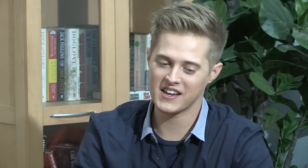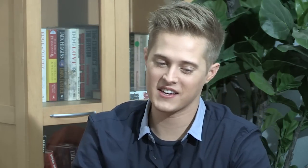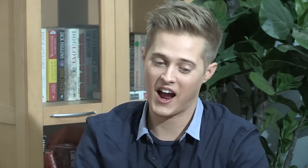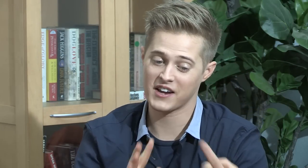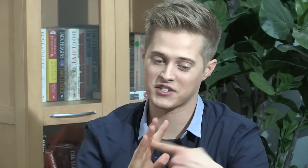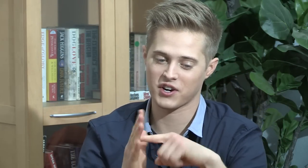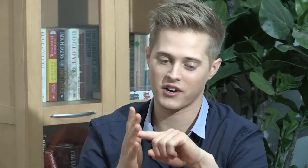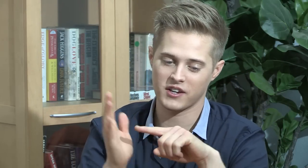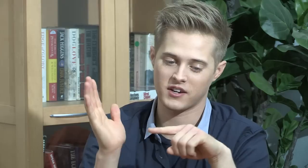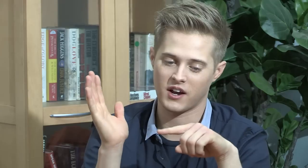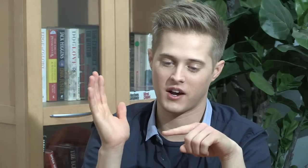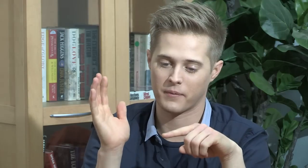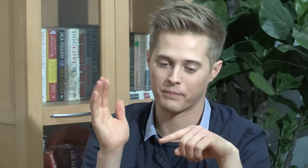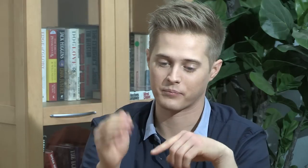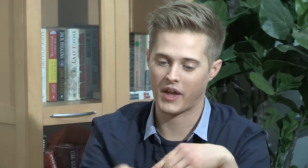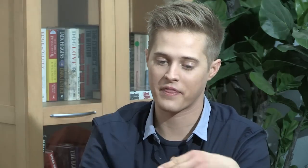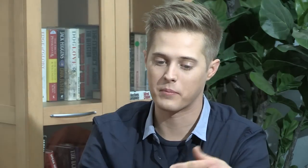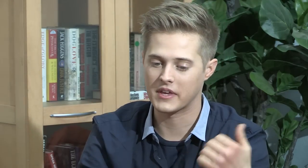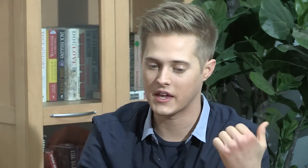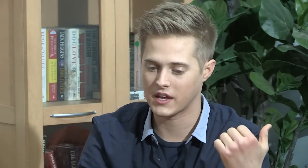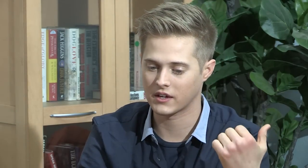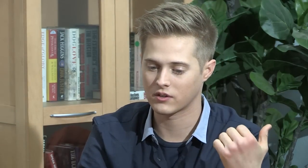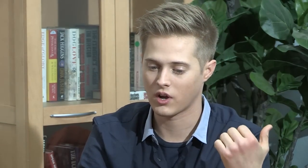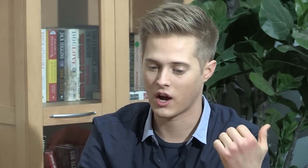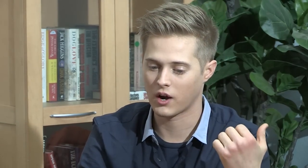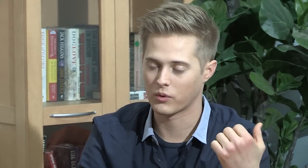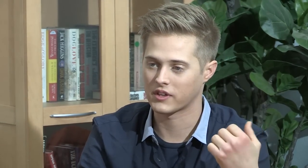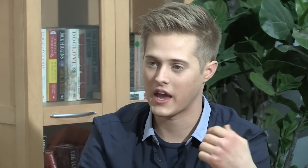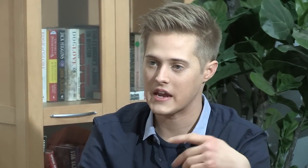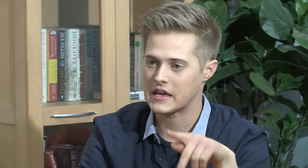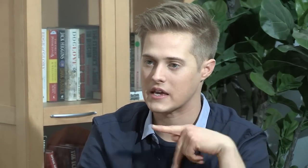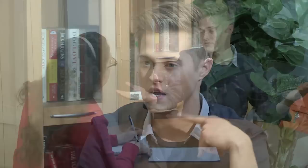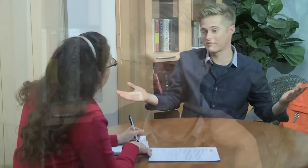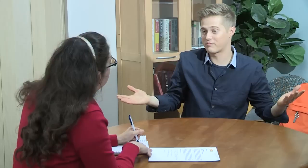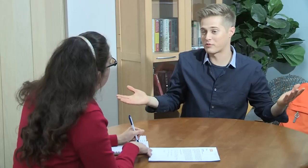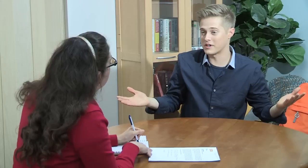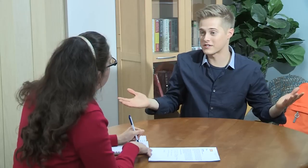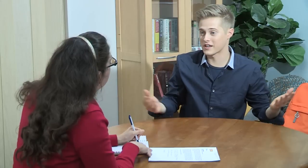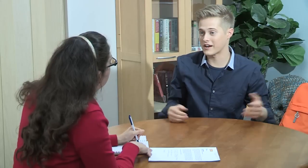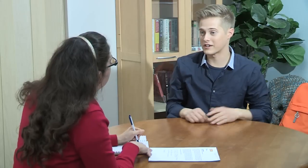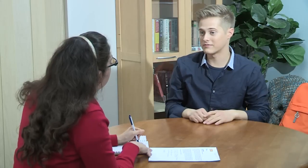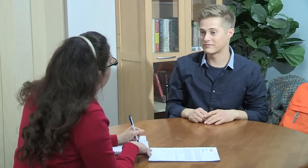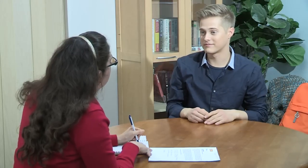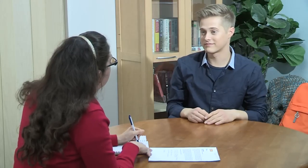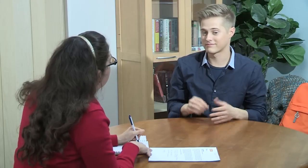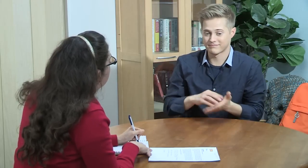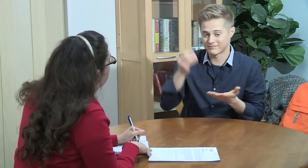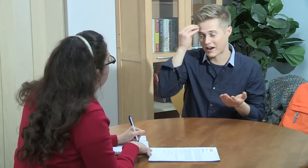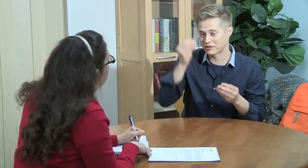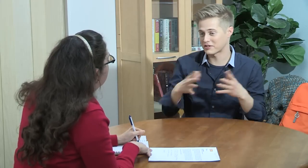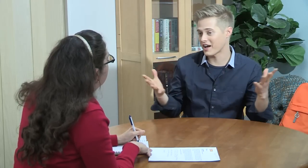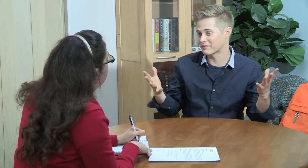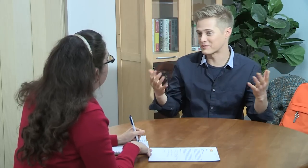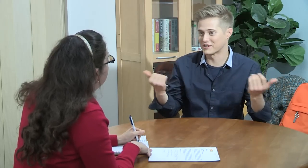started at the beginning with Katie. Three years later, I've learned a lot. So